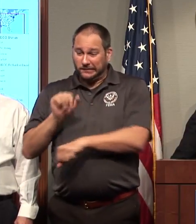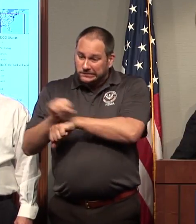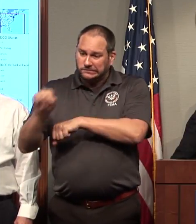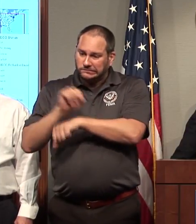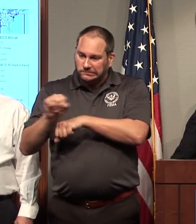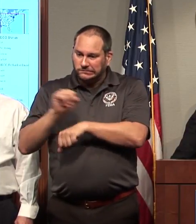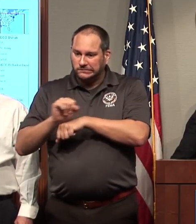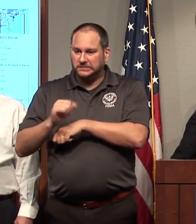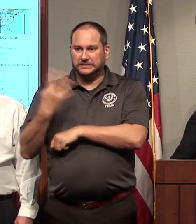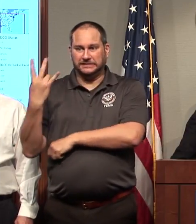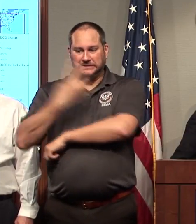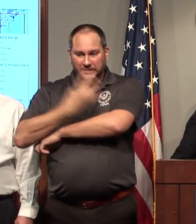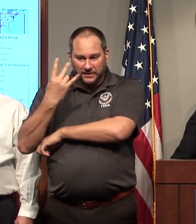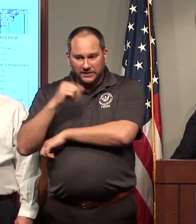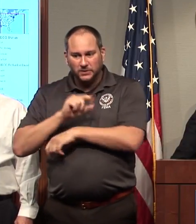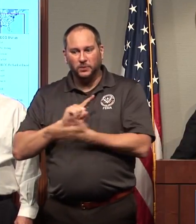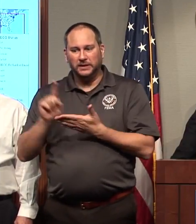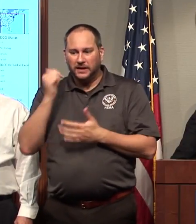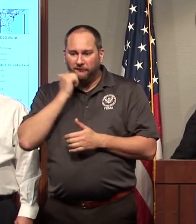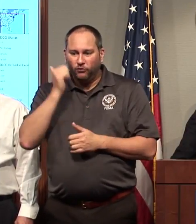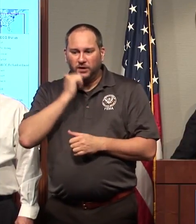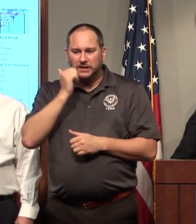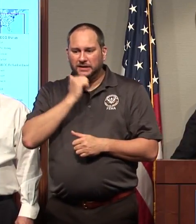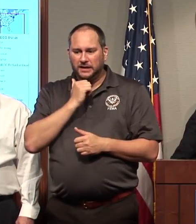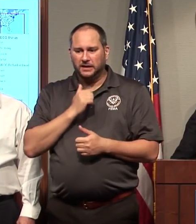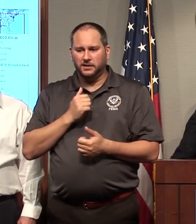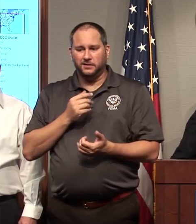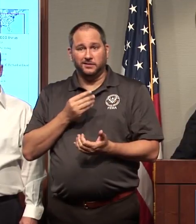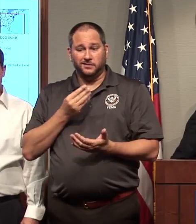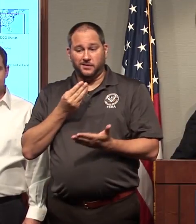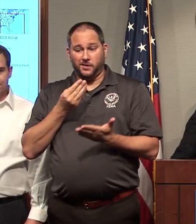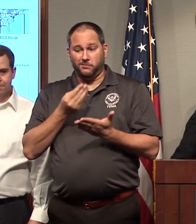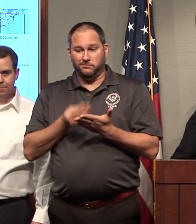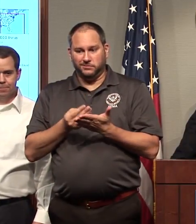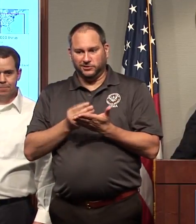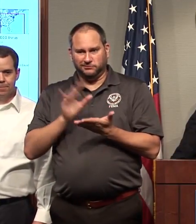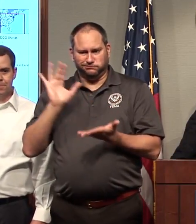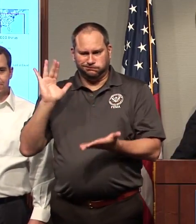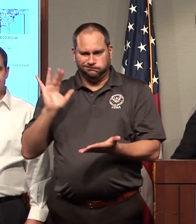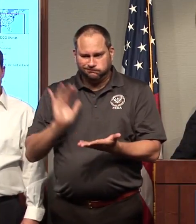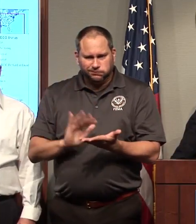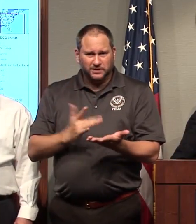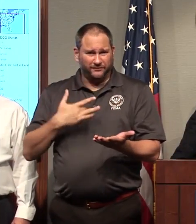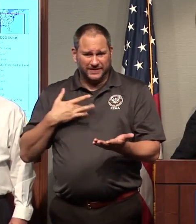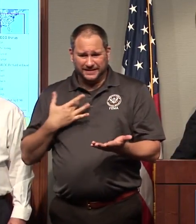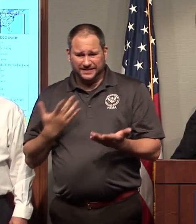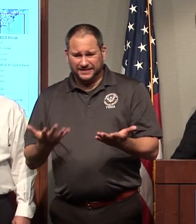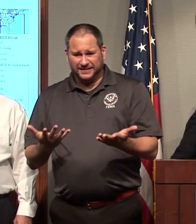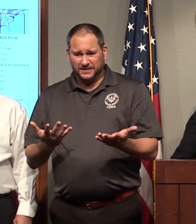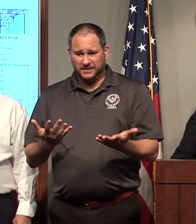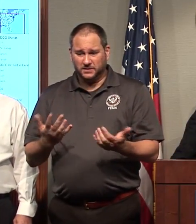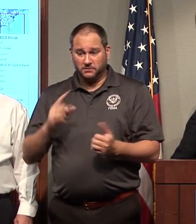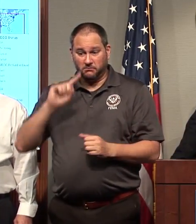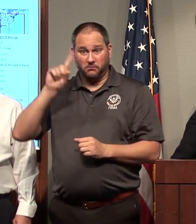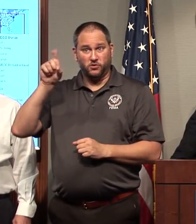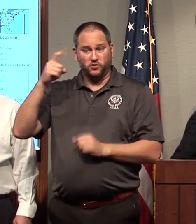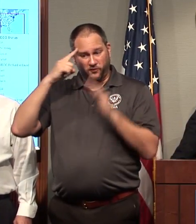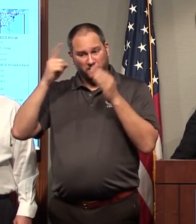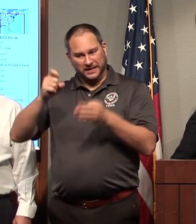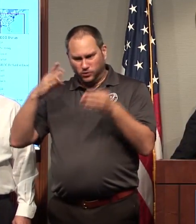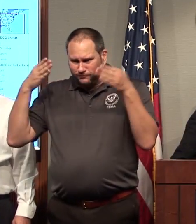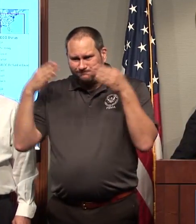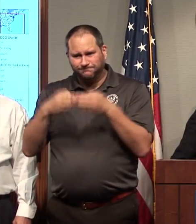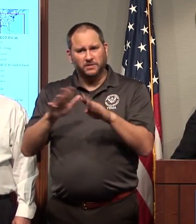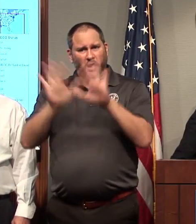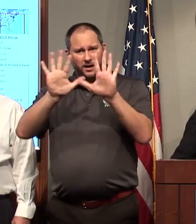essentially wipe out the budget, do you feel that the government needs to focus on climate change